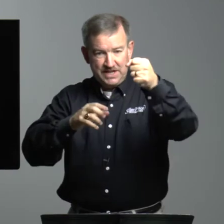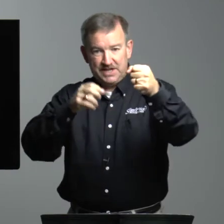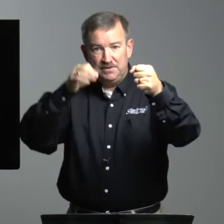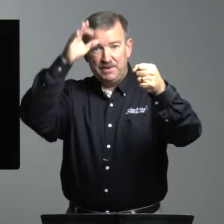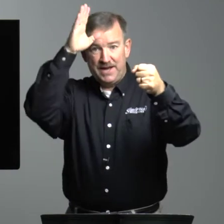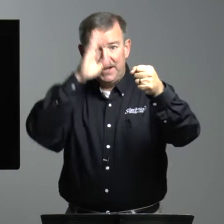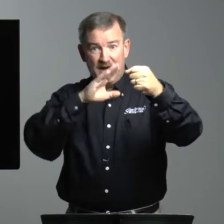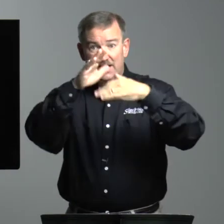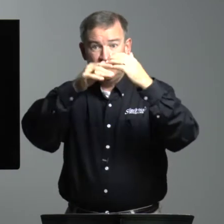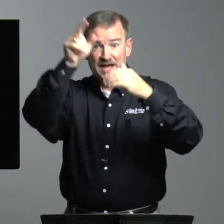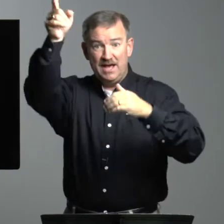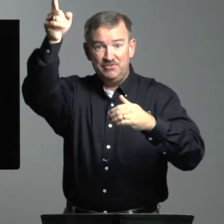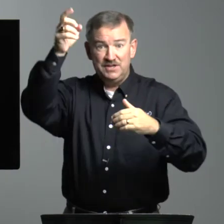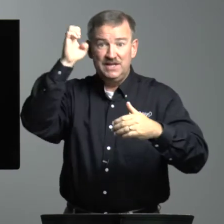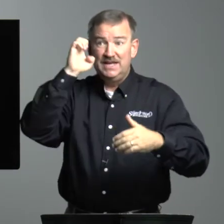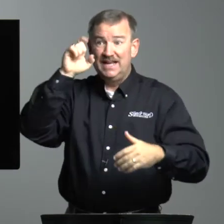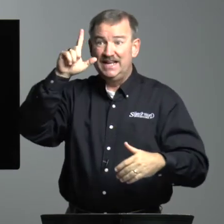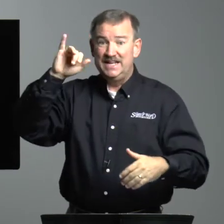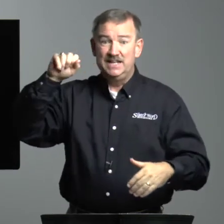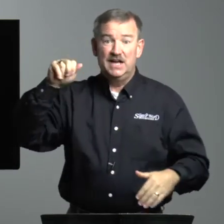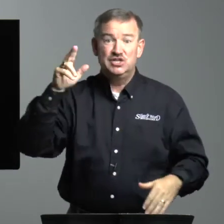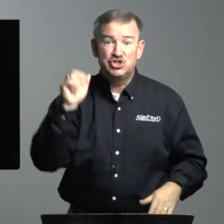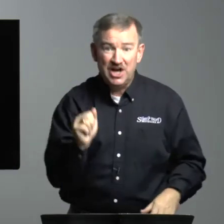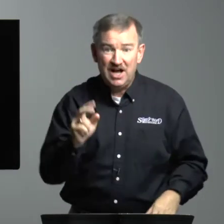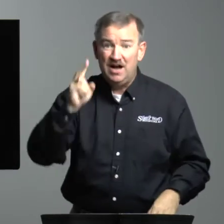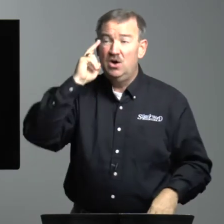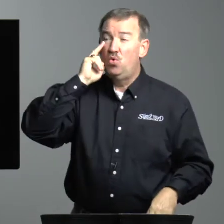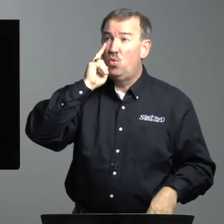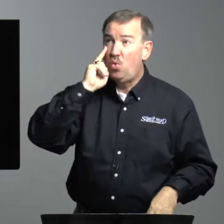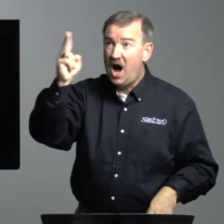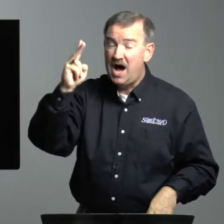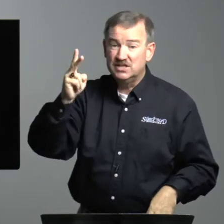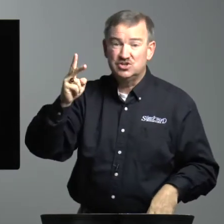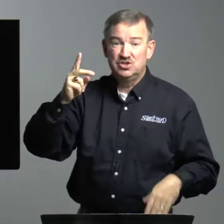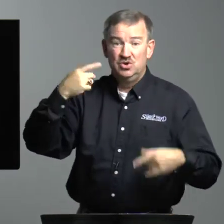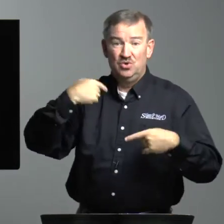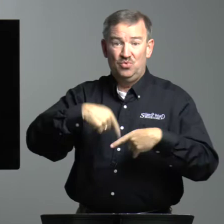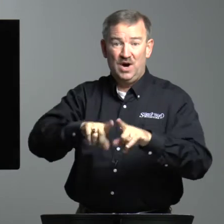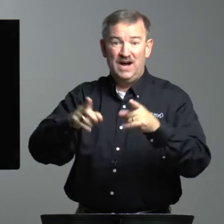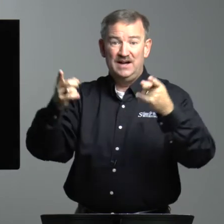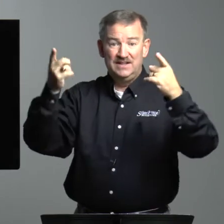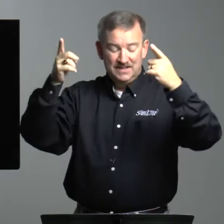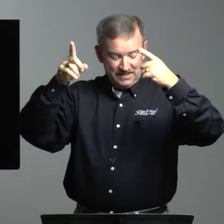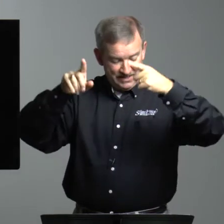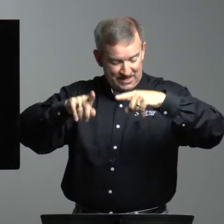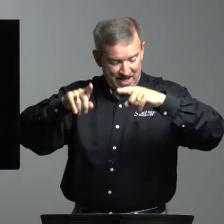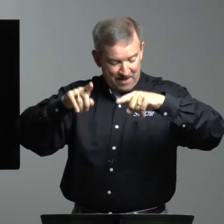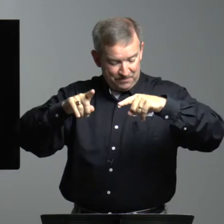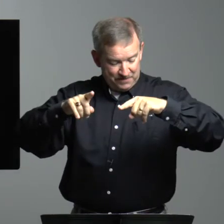taken by God into heaven and Elisha watched while it happened.